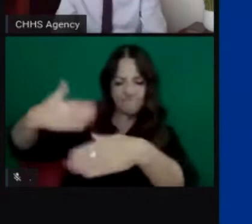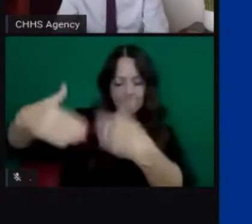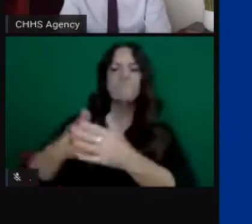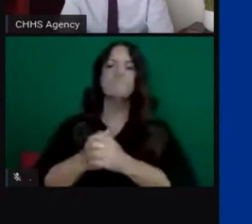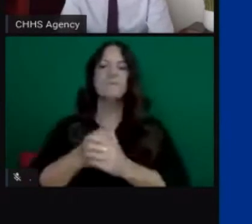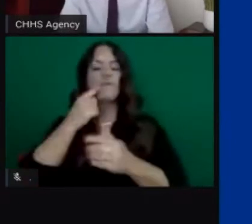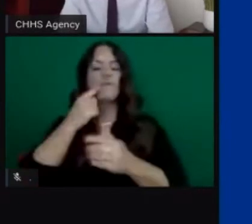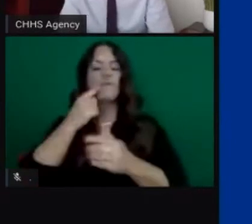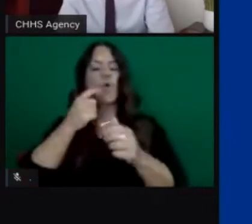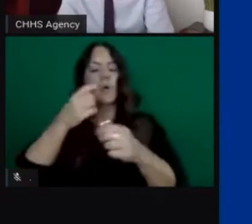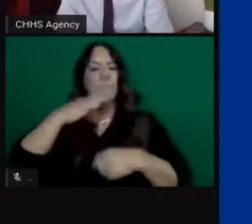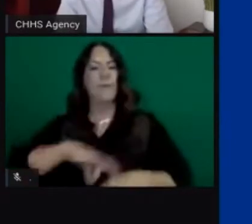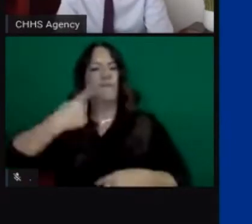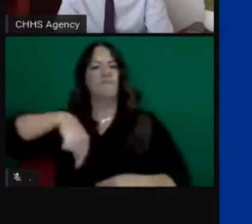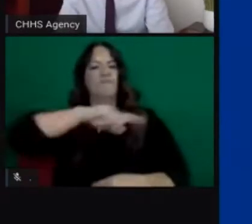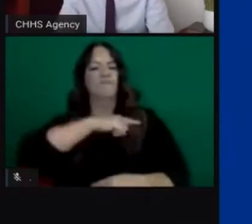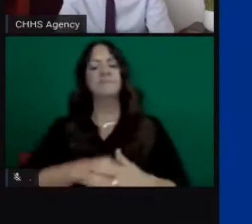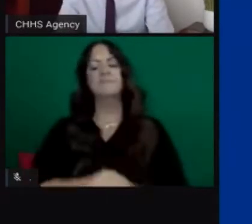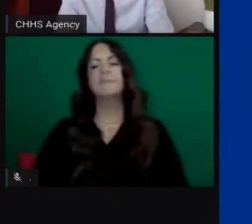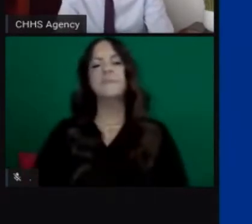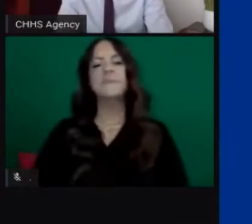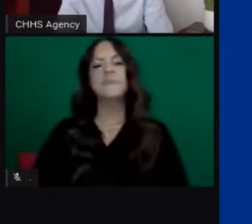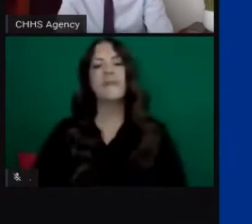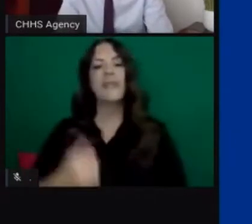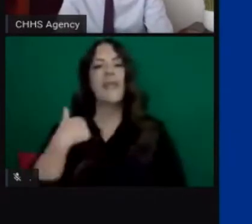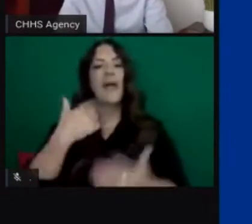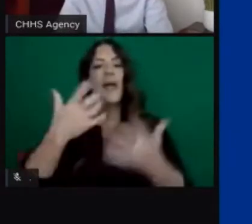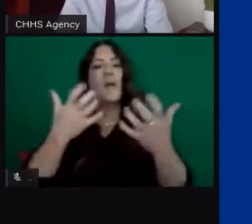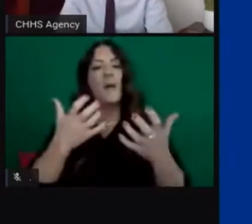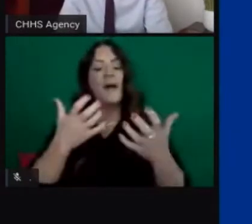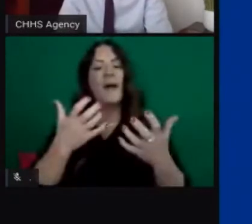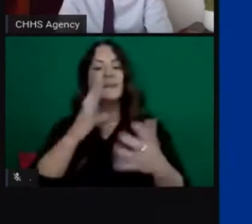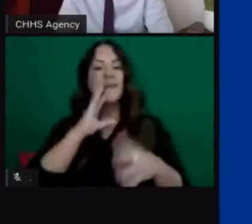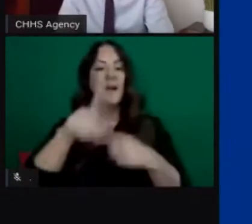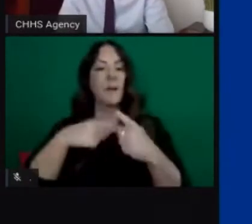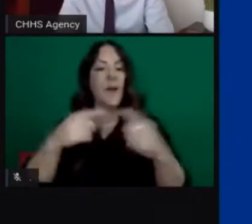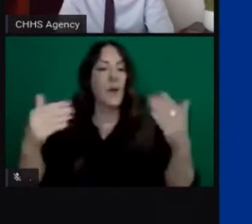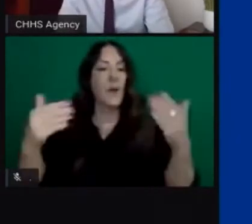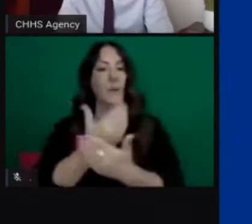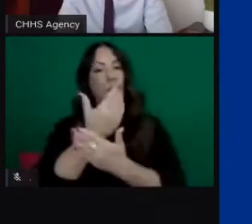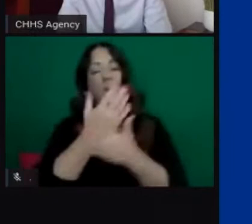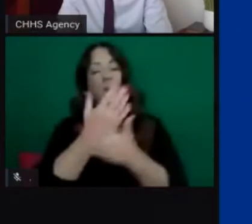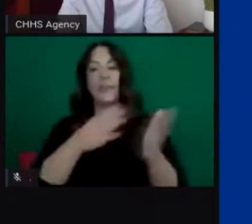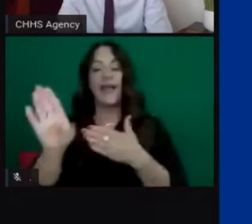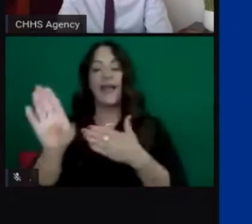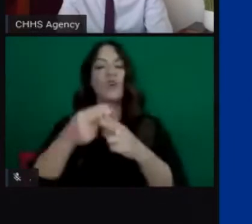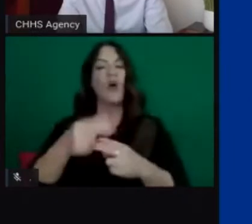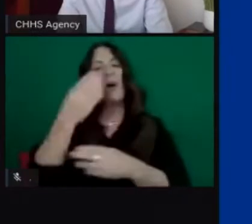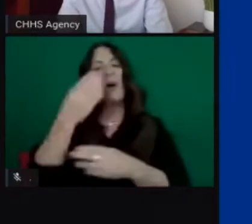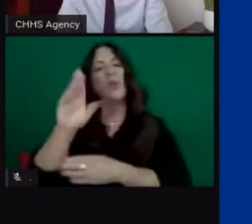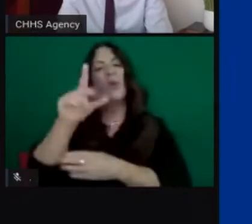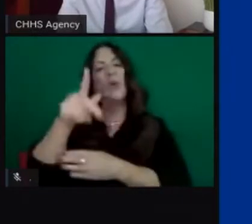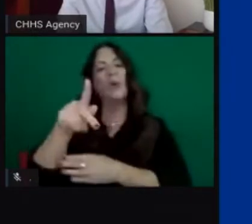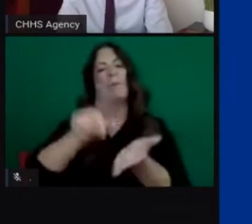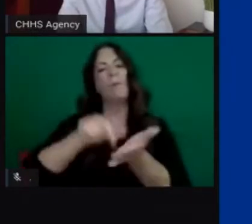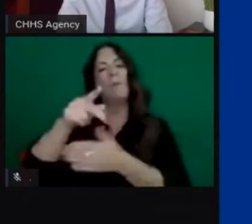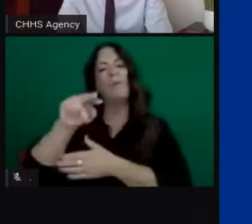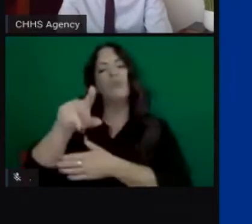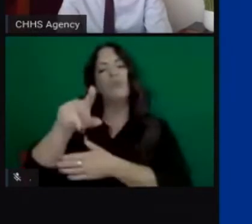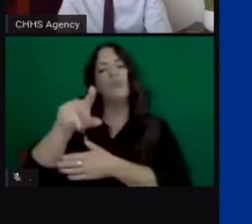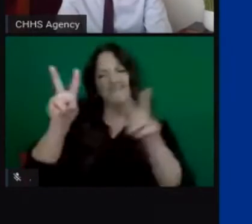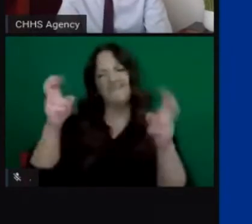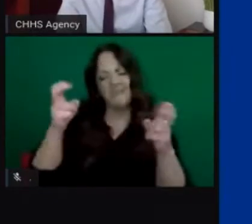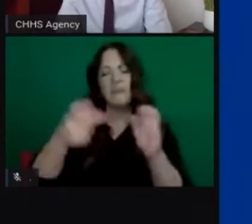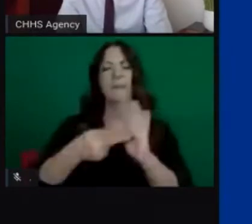as I mentioned at the top wanted to spend some time talking about our new blueprint which you know we've now announced two